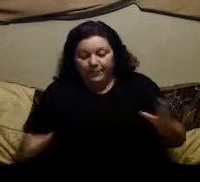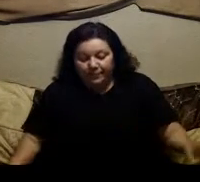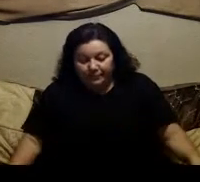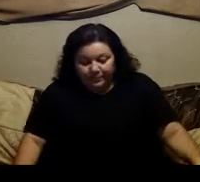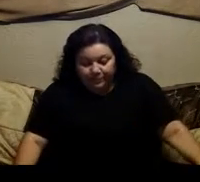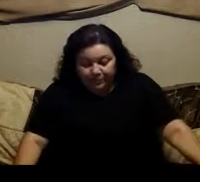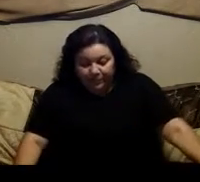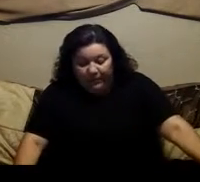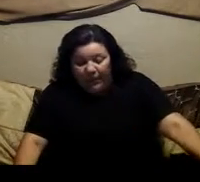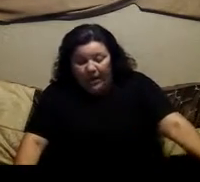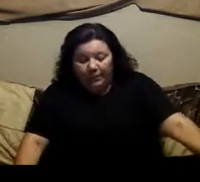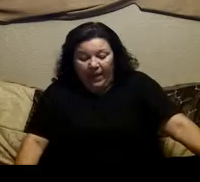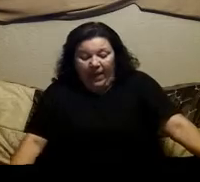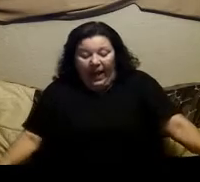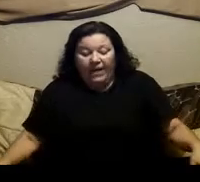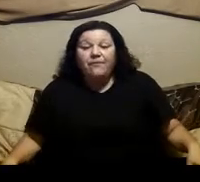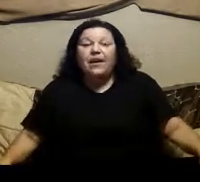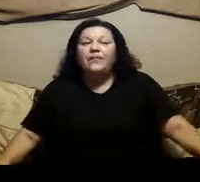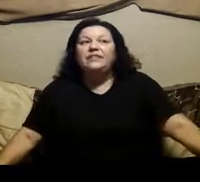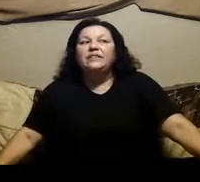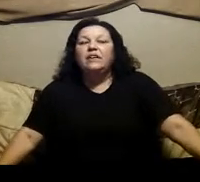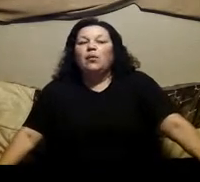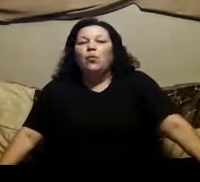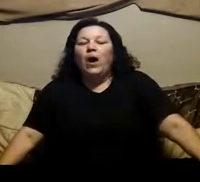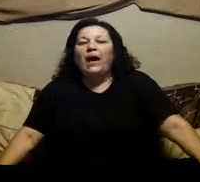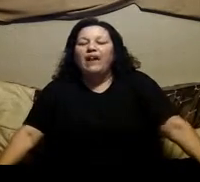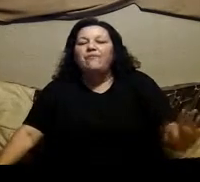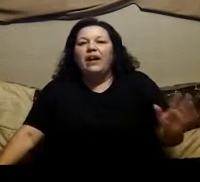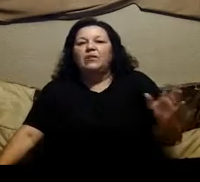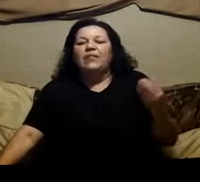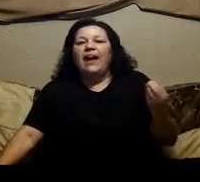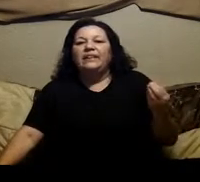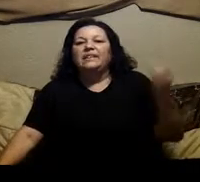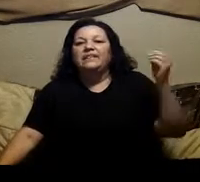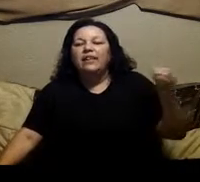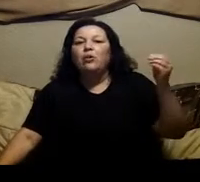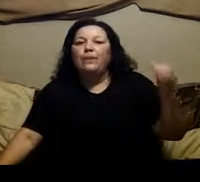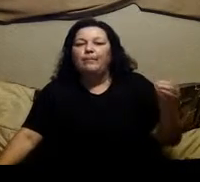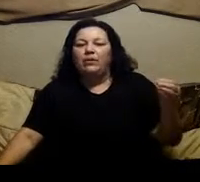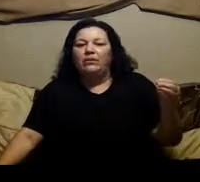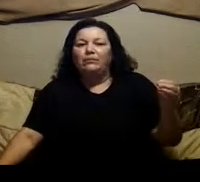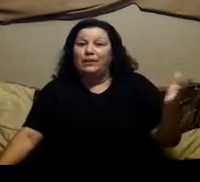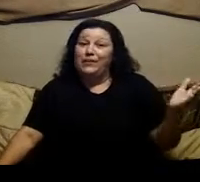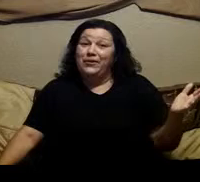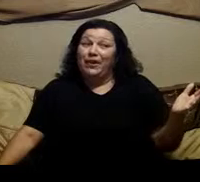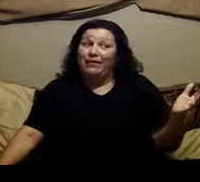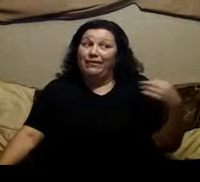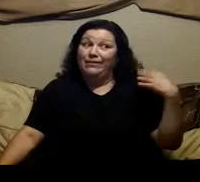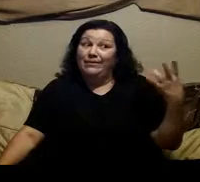um i have found this is why i have found that single people believe it or not i know this